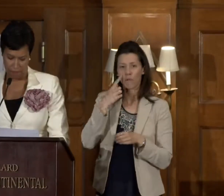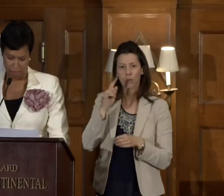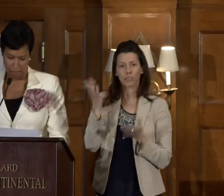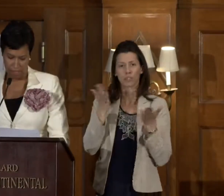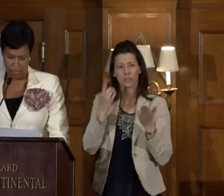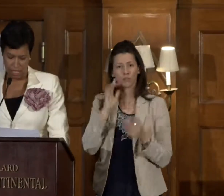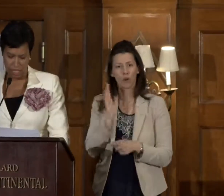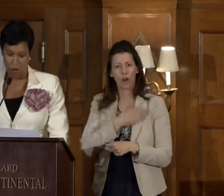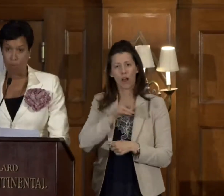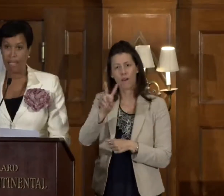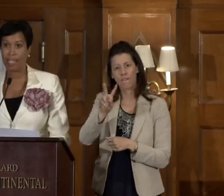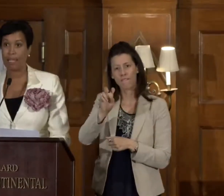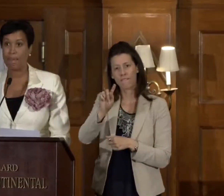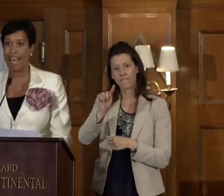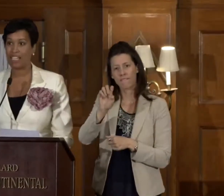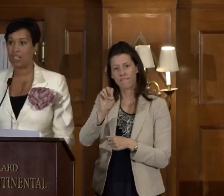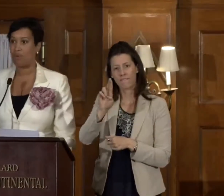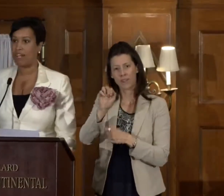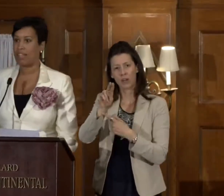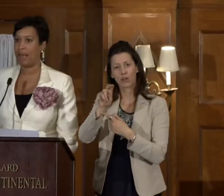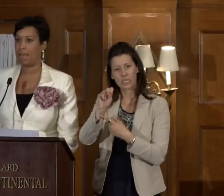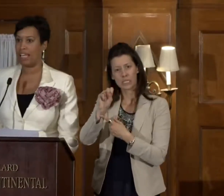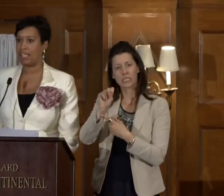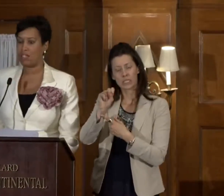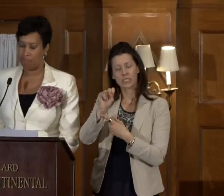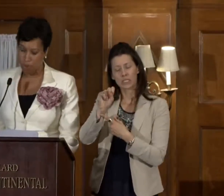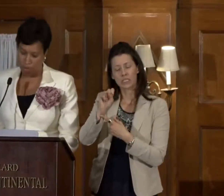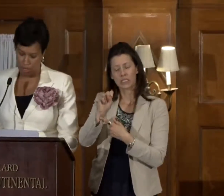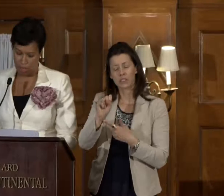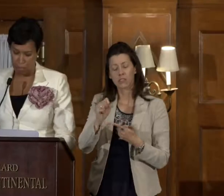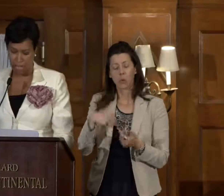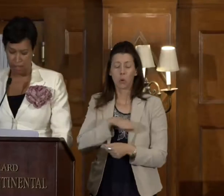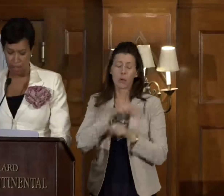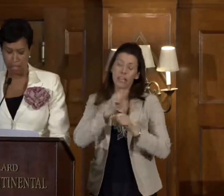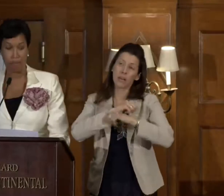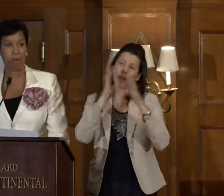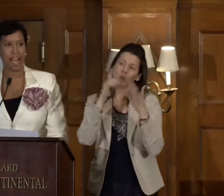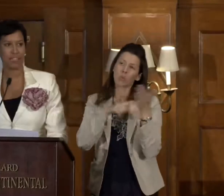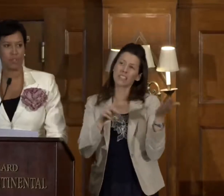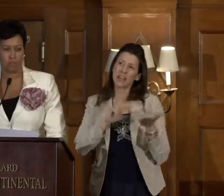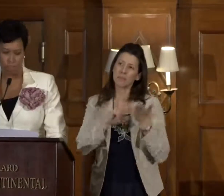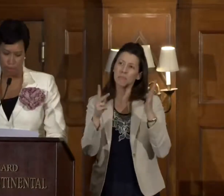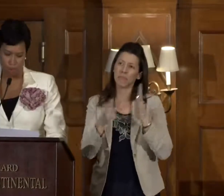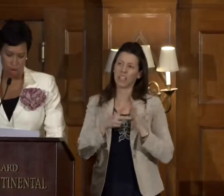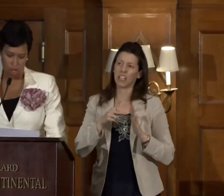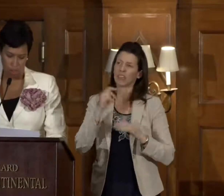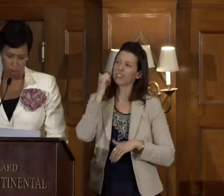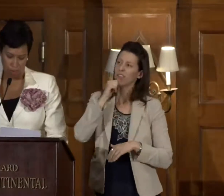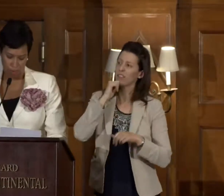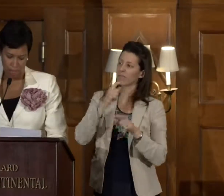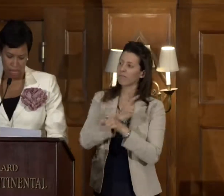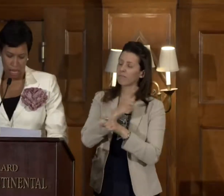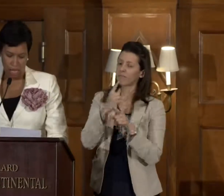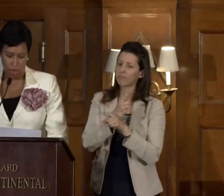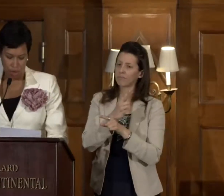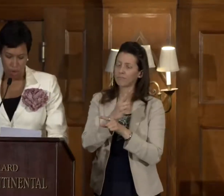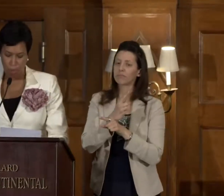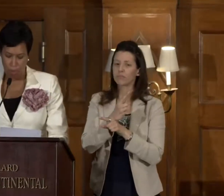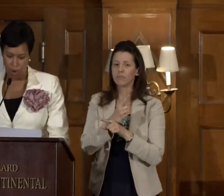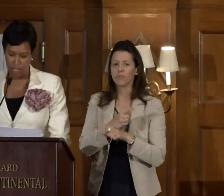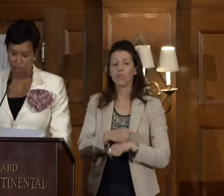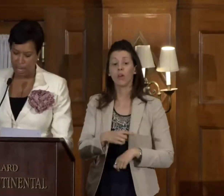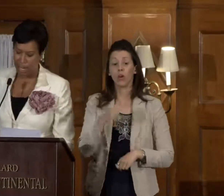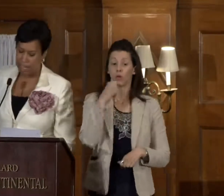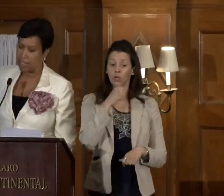veterans. So we can imagine what that means, of course, in practical terms also. A